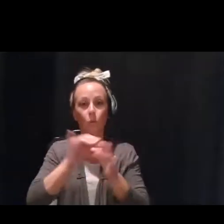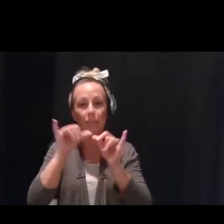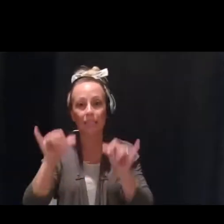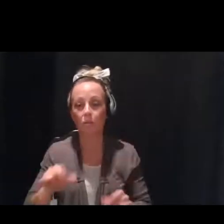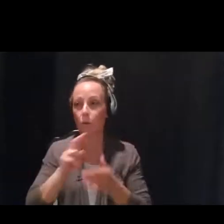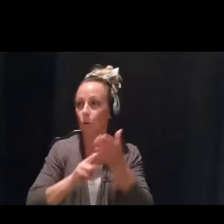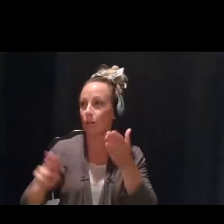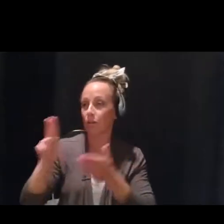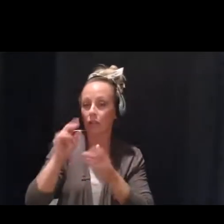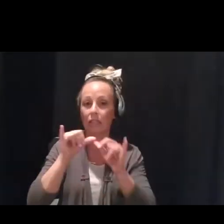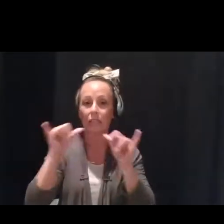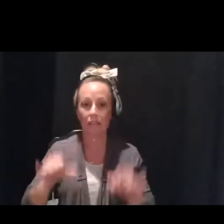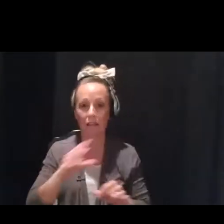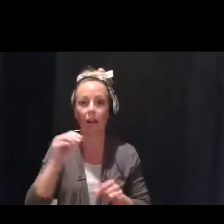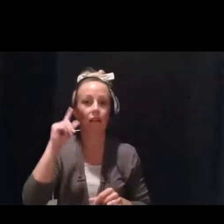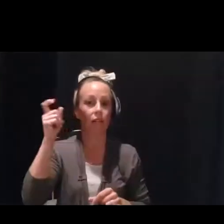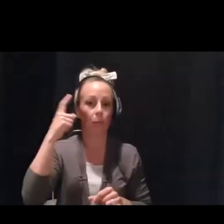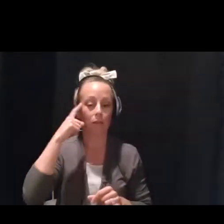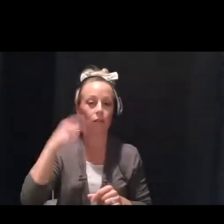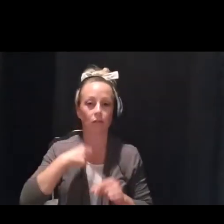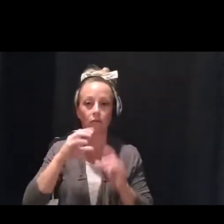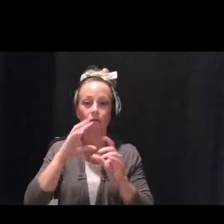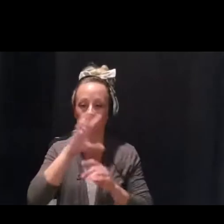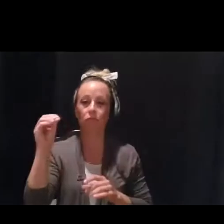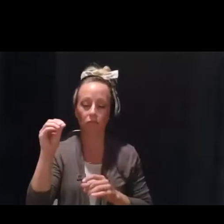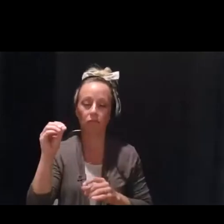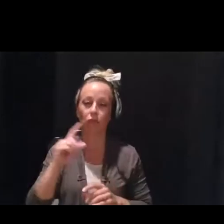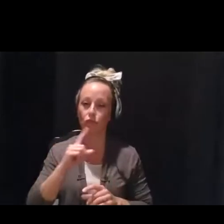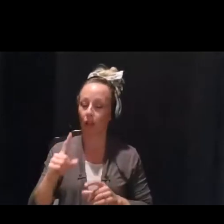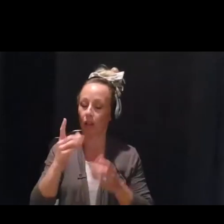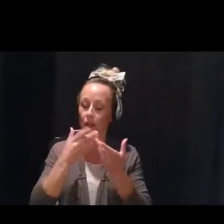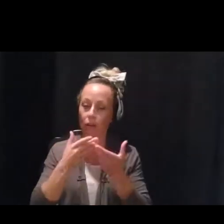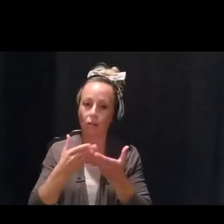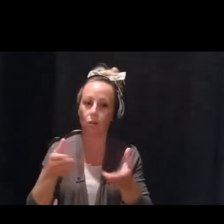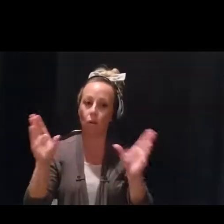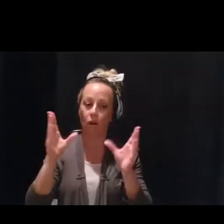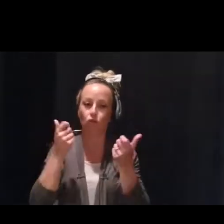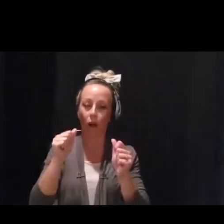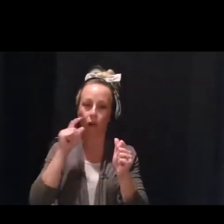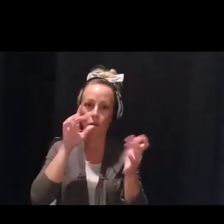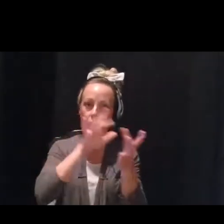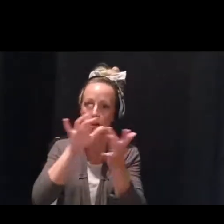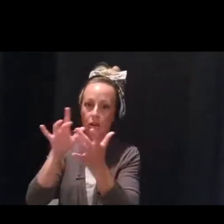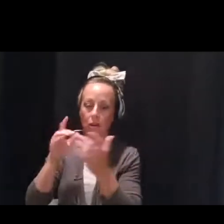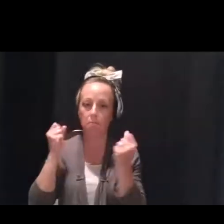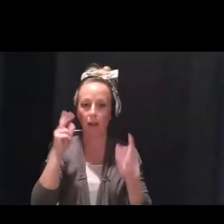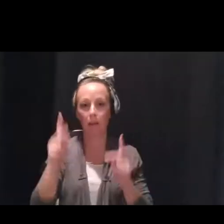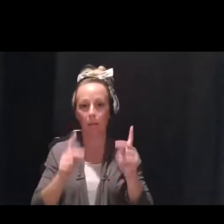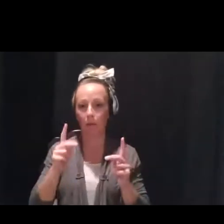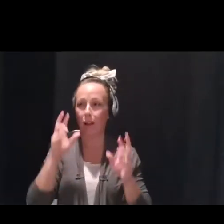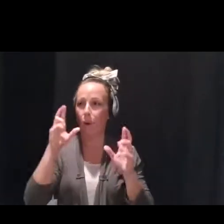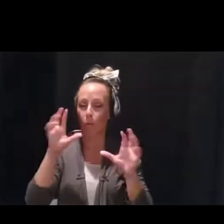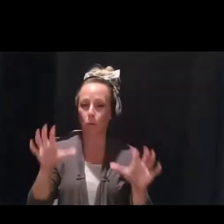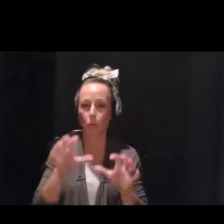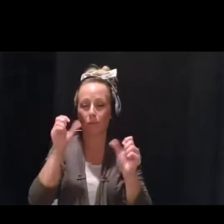systems, and governmental entities. So, it's wide-reaching, and we really hope to do fantastic work